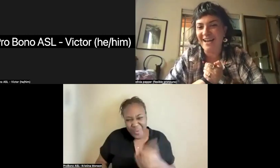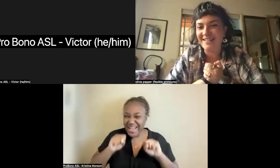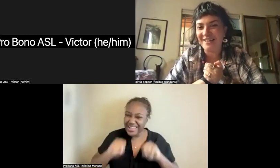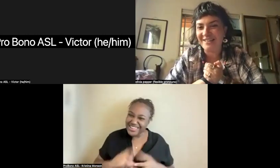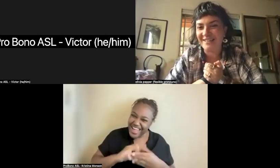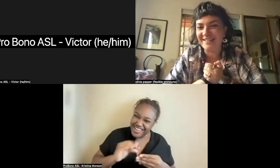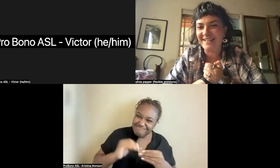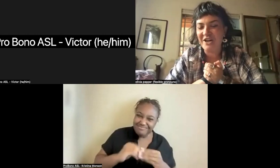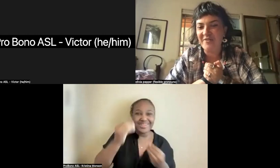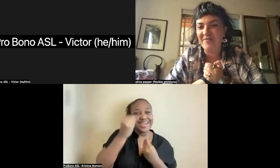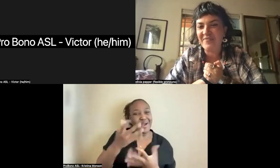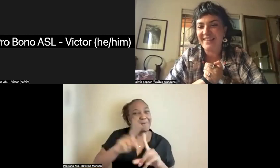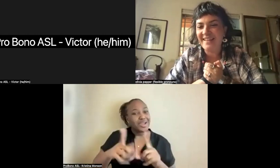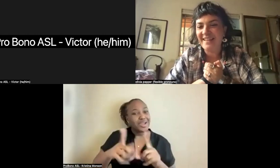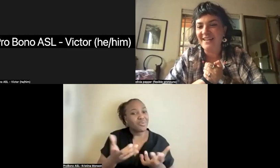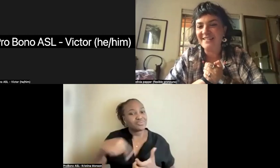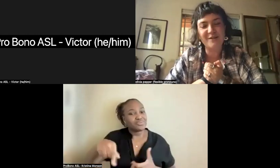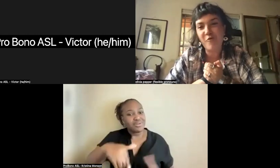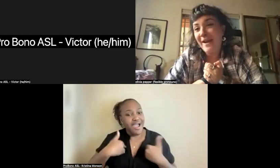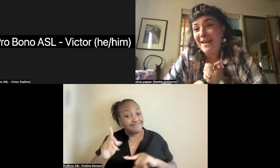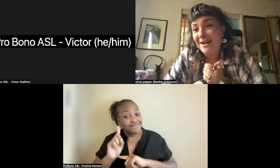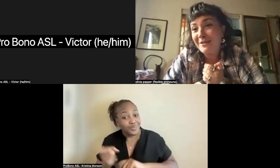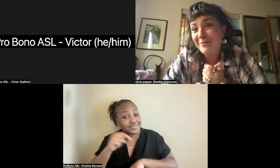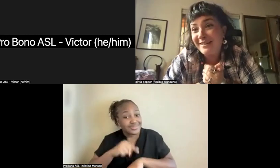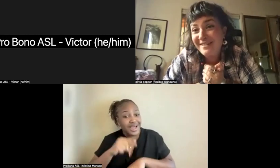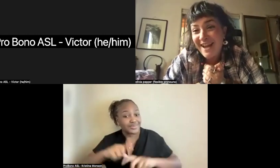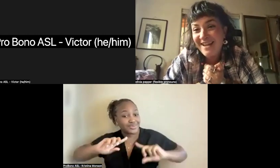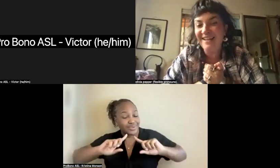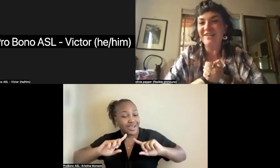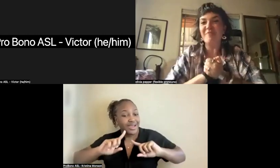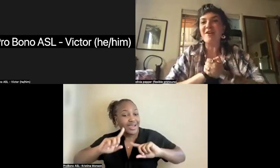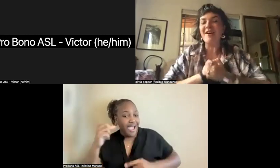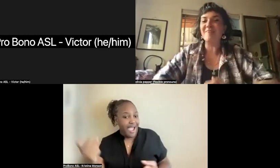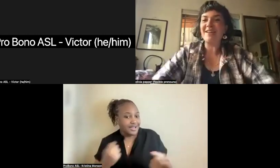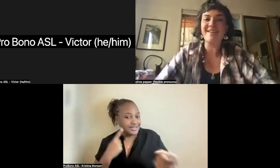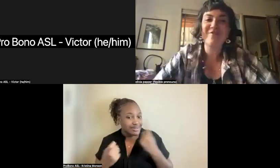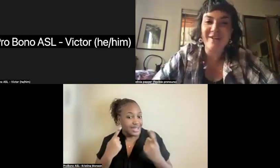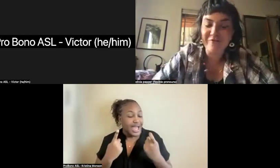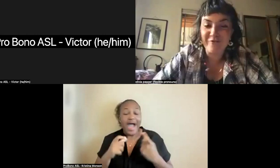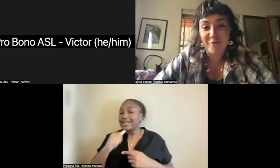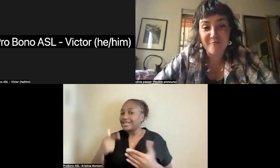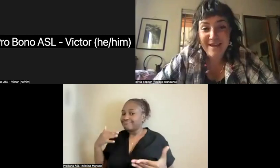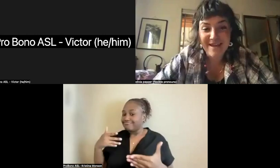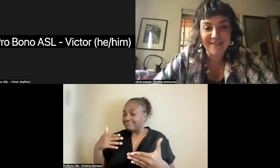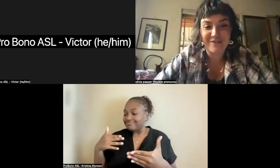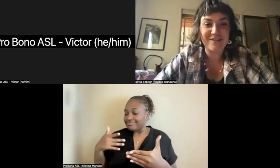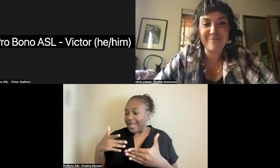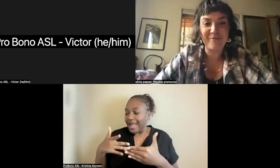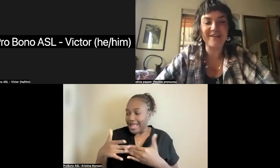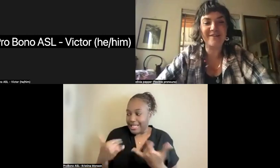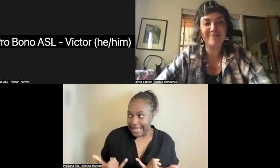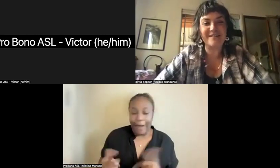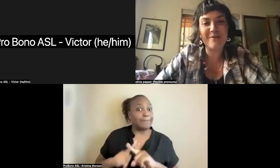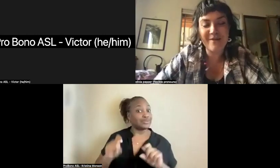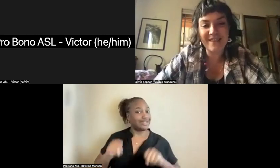to ask questions. I didn't quite get up to the present day, but you can follow me. There's lots of